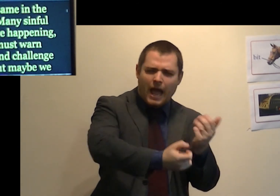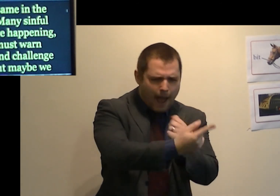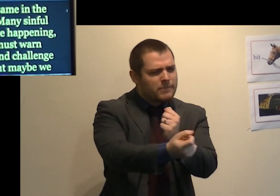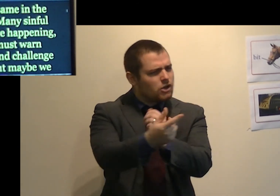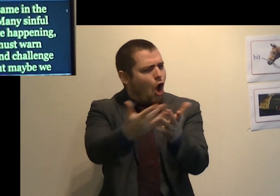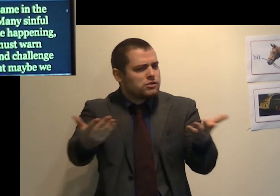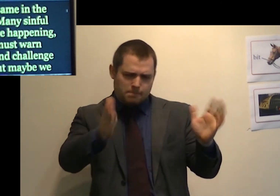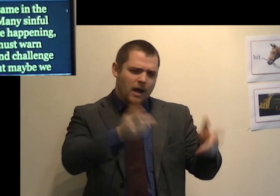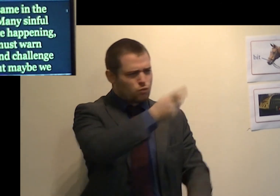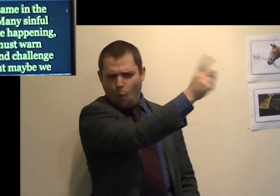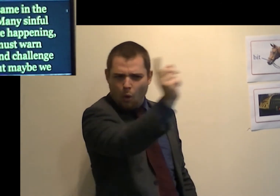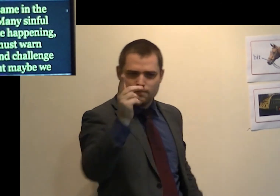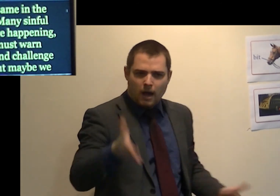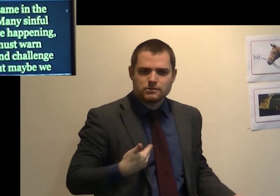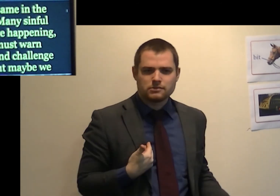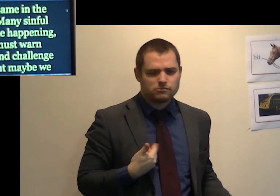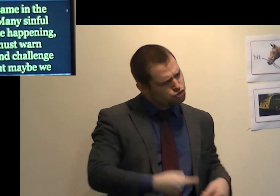must warn people and challenge them.